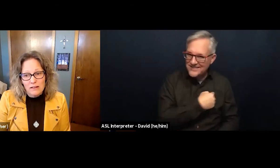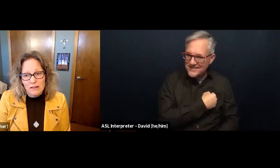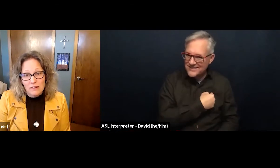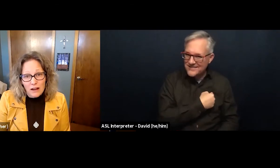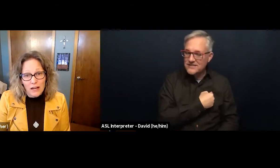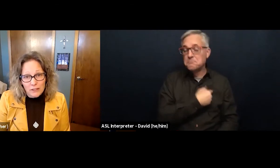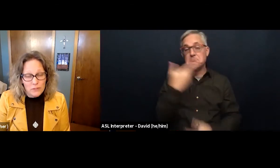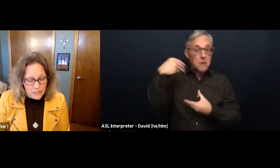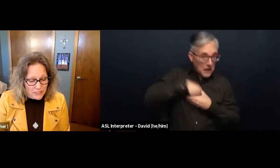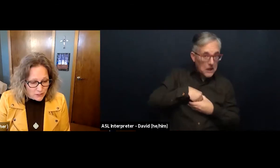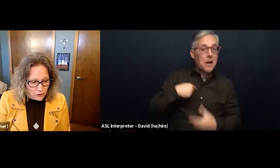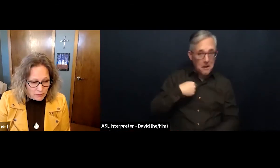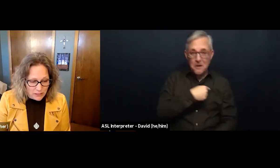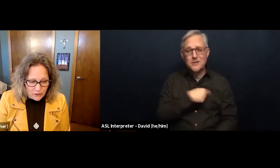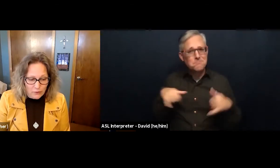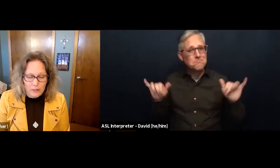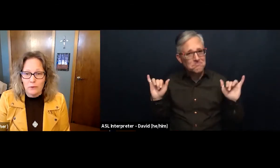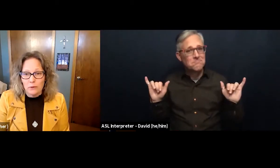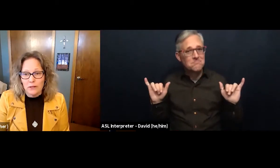God will still be known in the world.